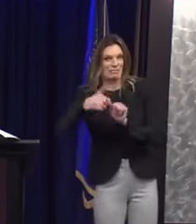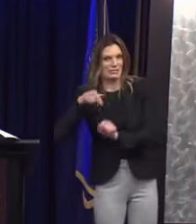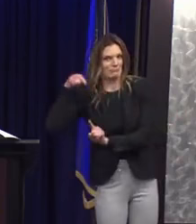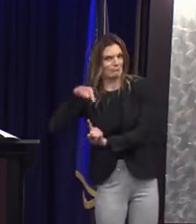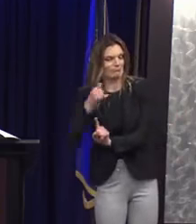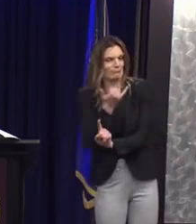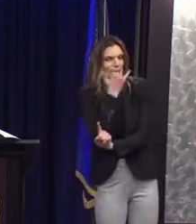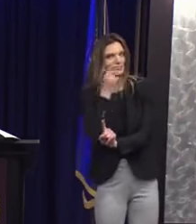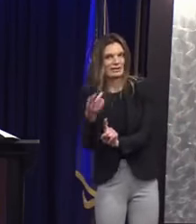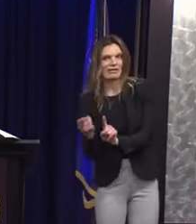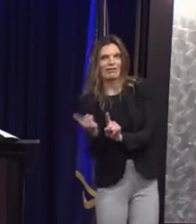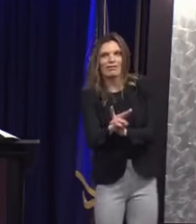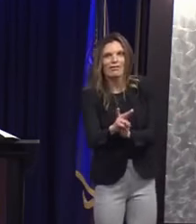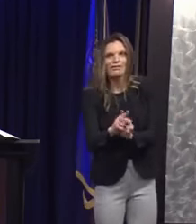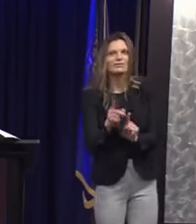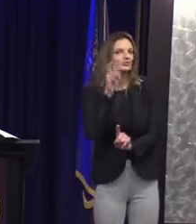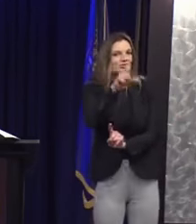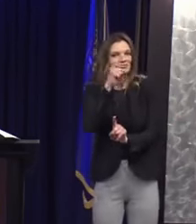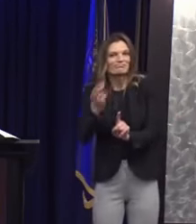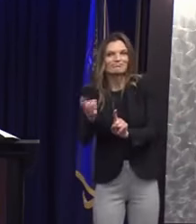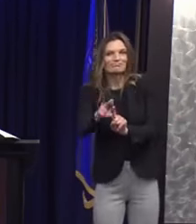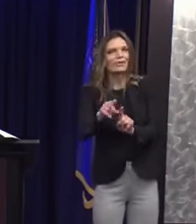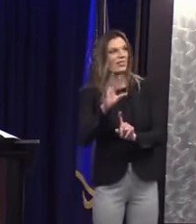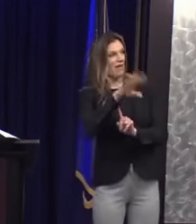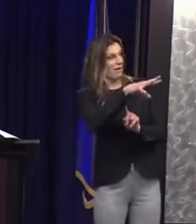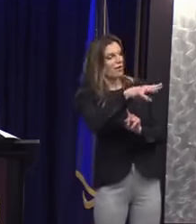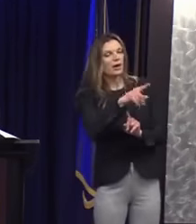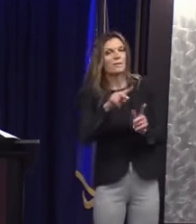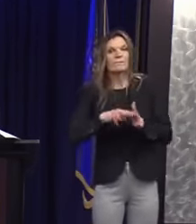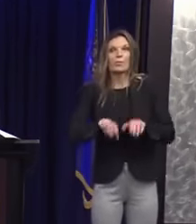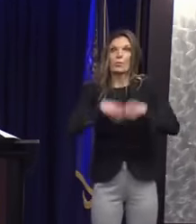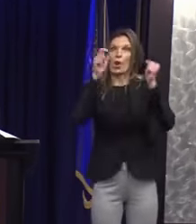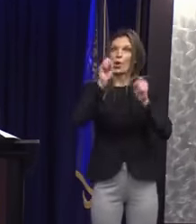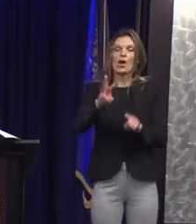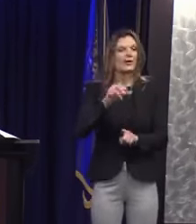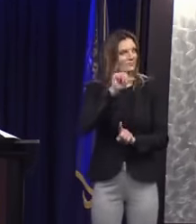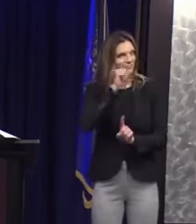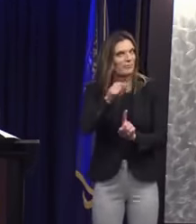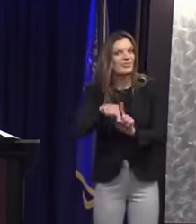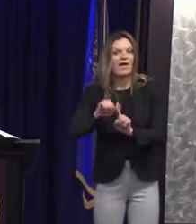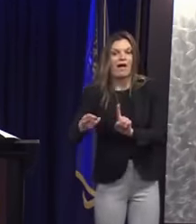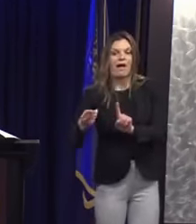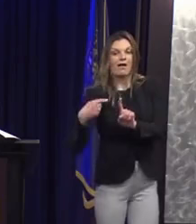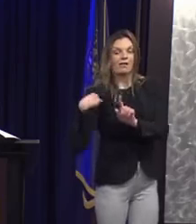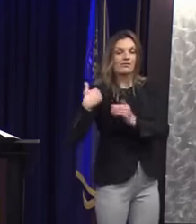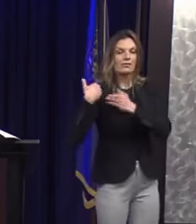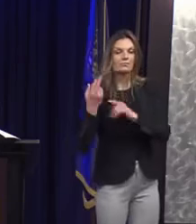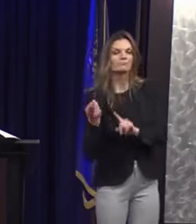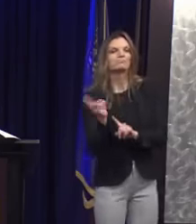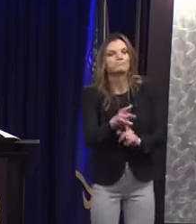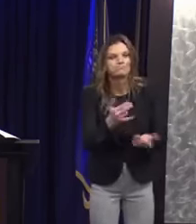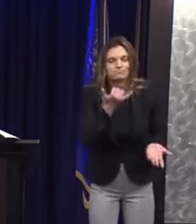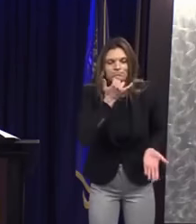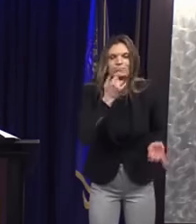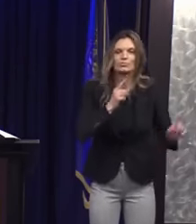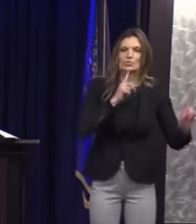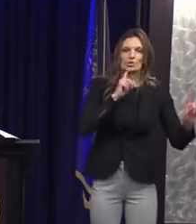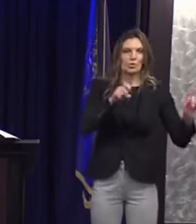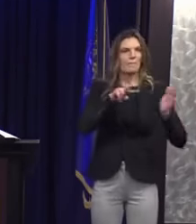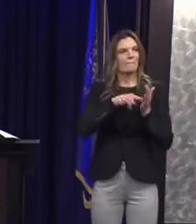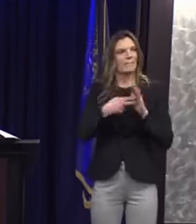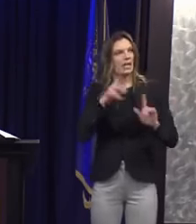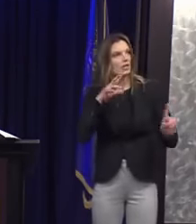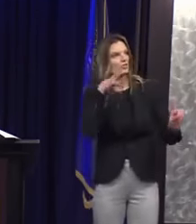Hurts seemed to have committed. This negated the idea of giving the little fish, Ms. Hurts, a